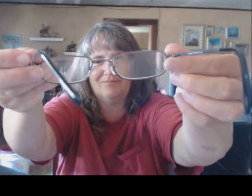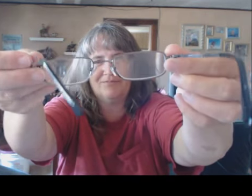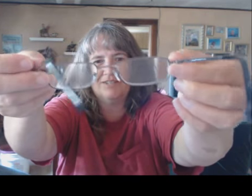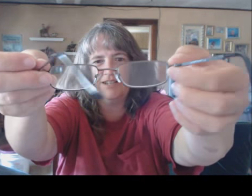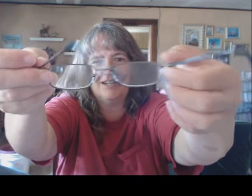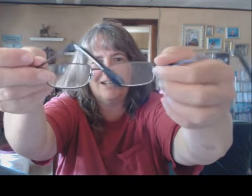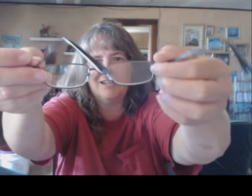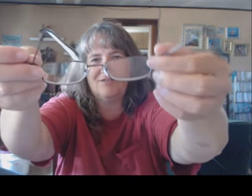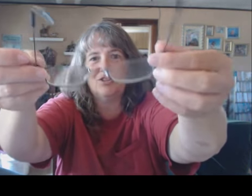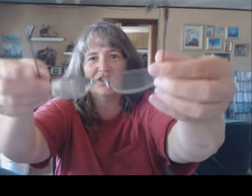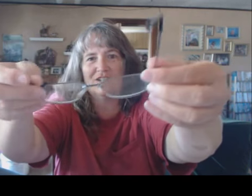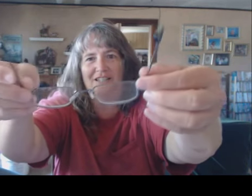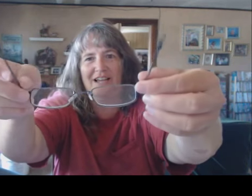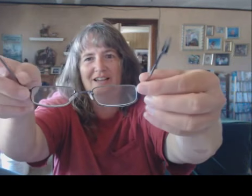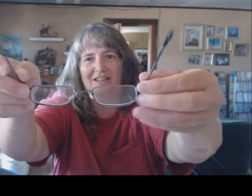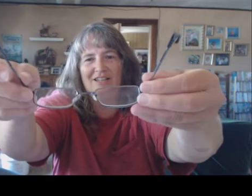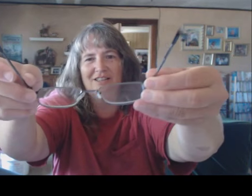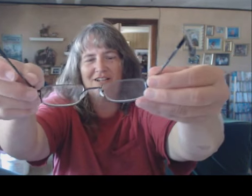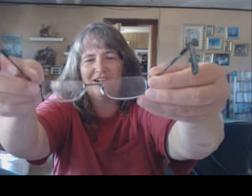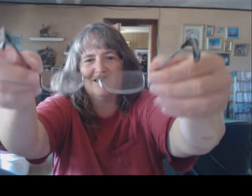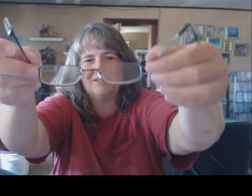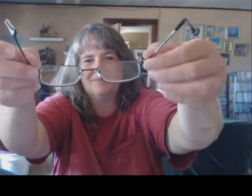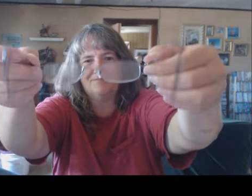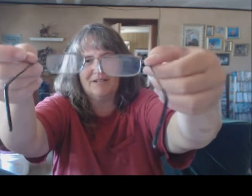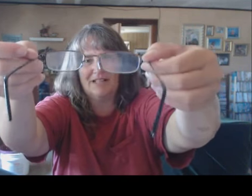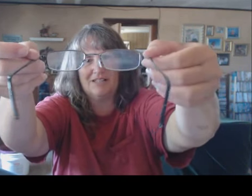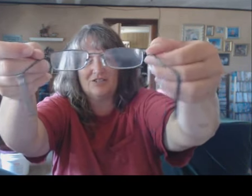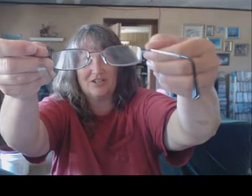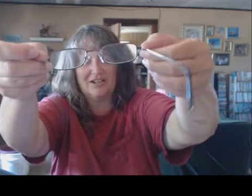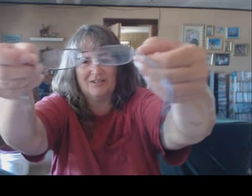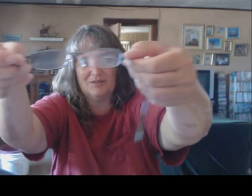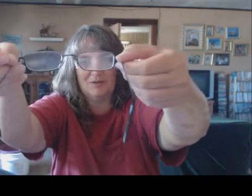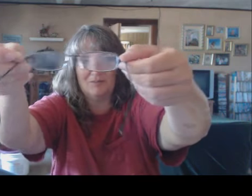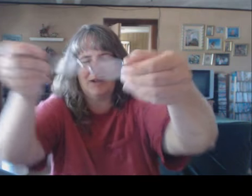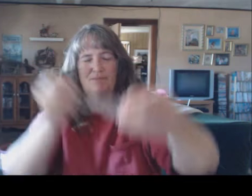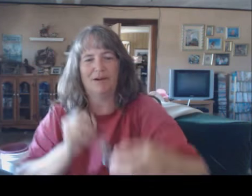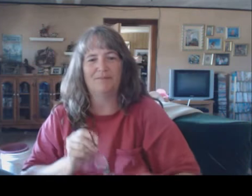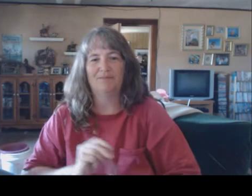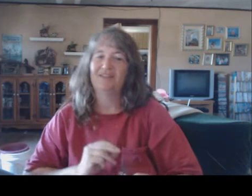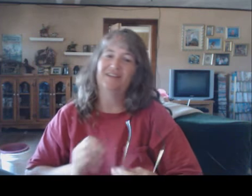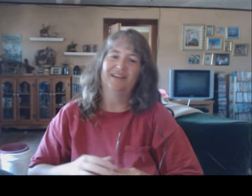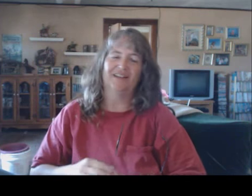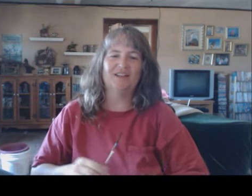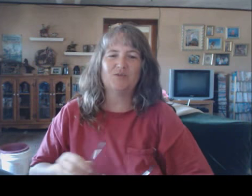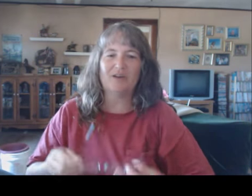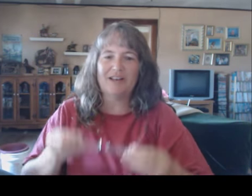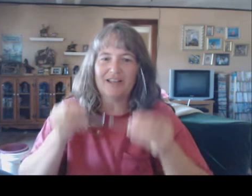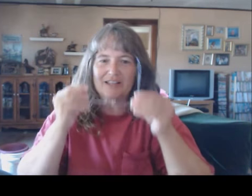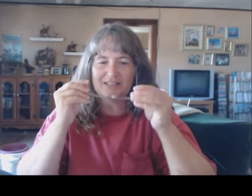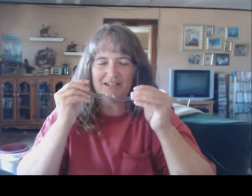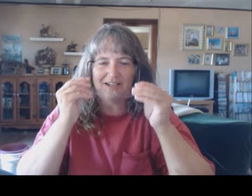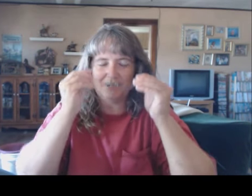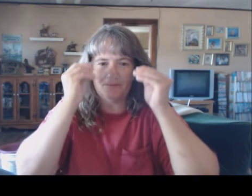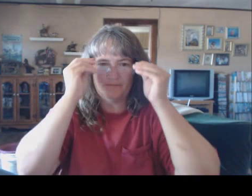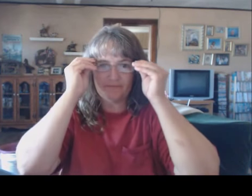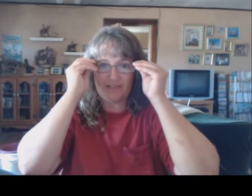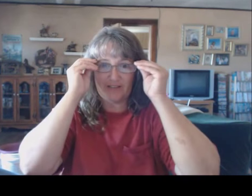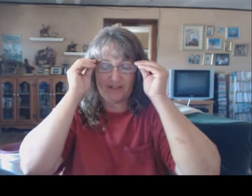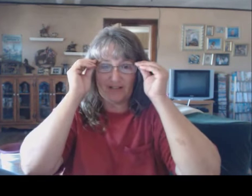Uh, if you look, yeah, they're kind of... My glasses are kind of work now, but... It is what it is. Um, and